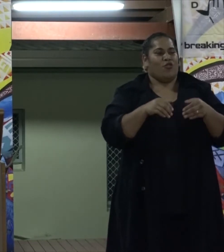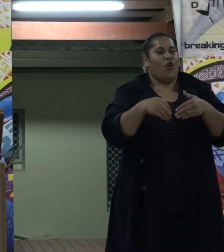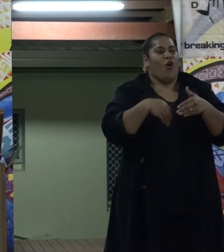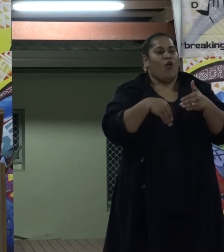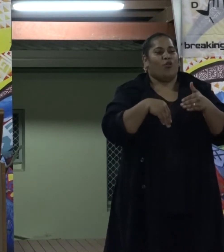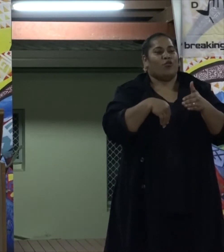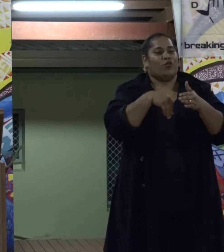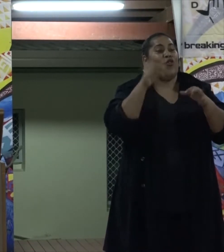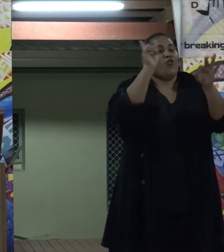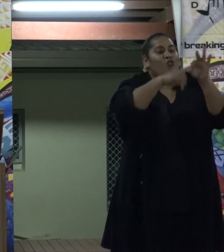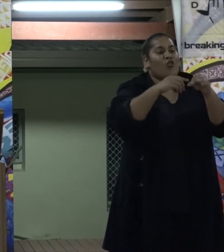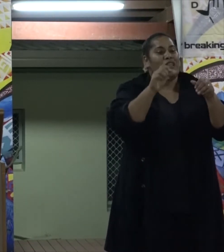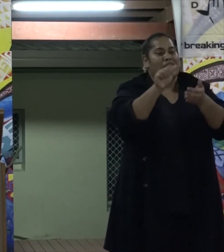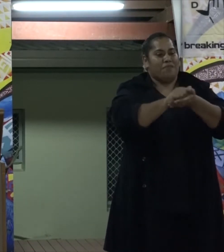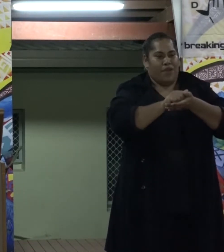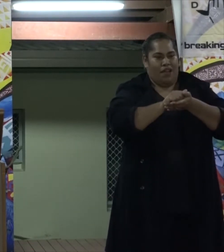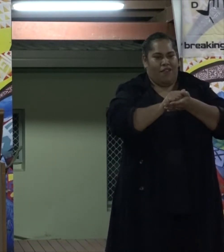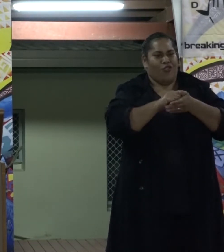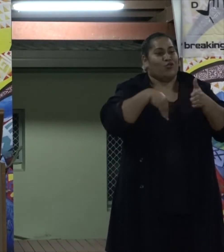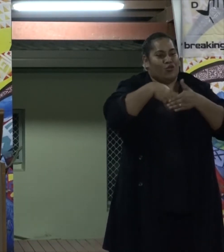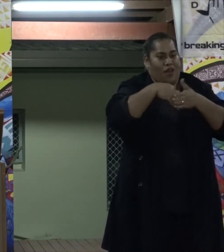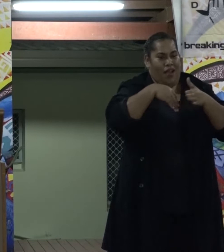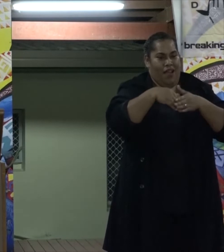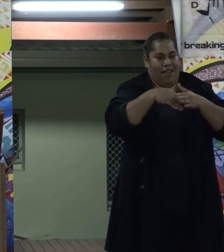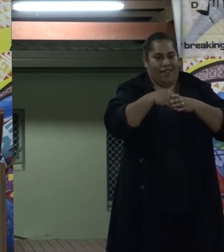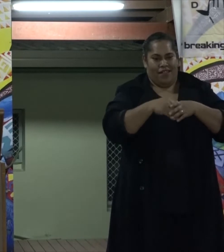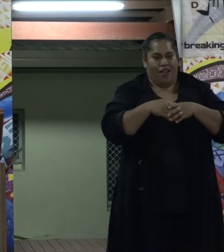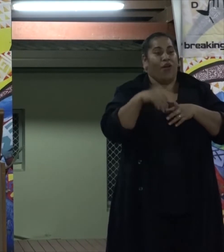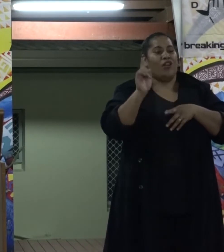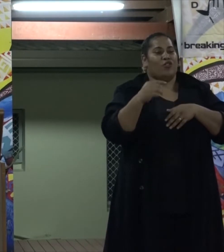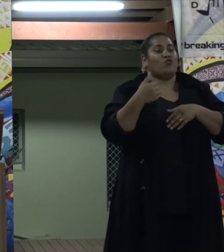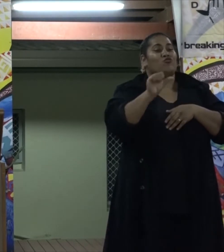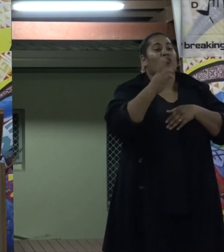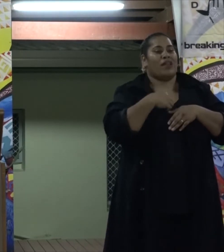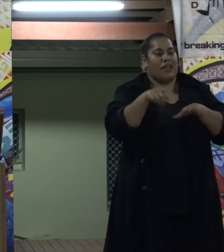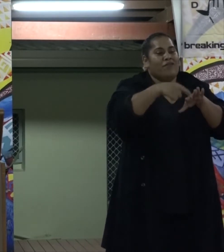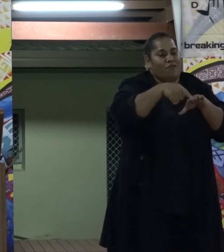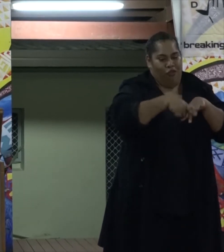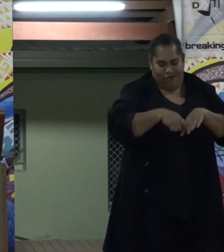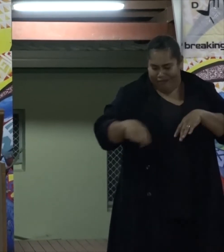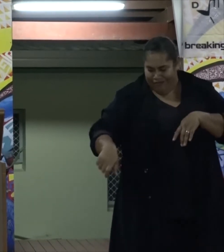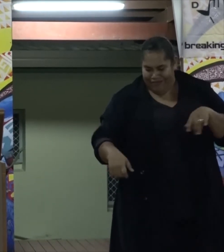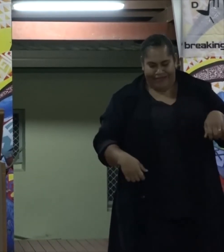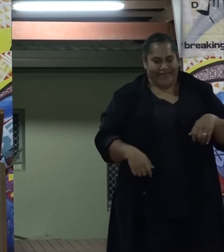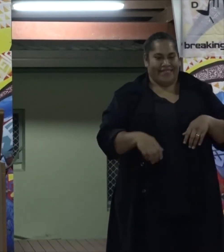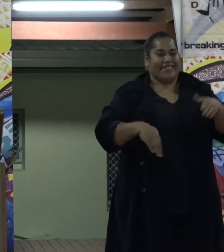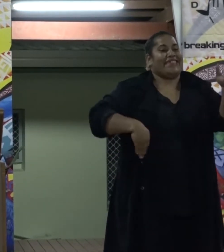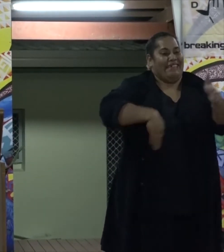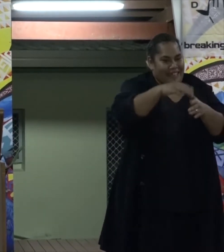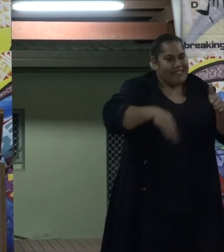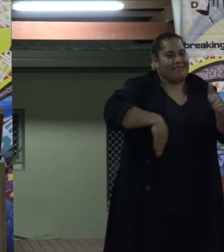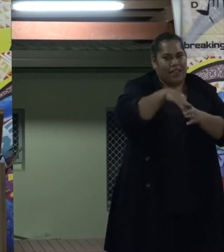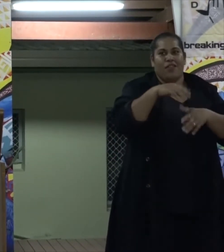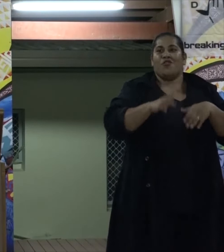goalposts, whilst the bootless feet and fearless bodies of my male cousins crippled, kicked,